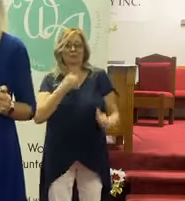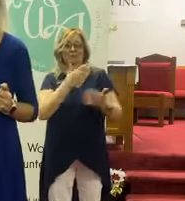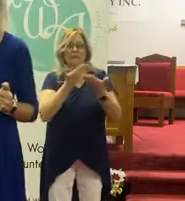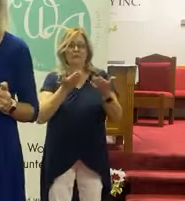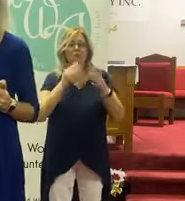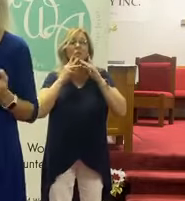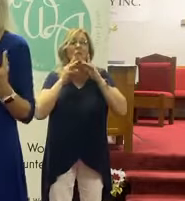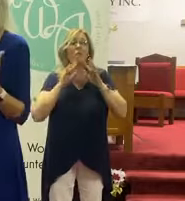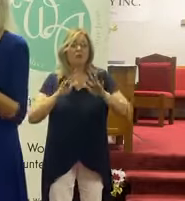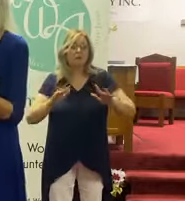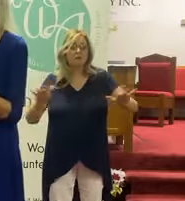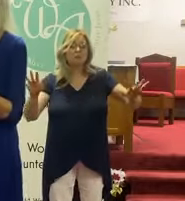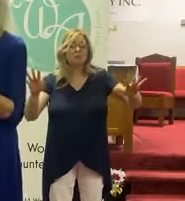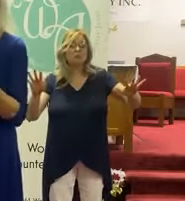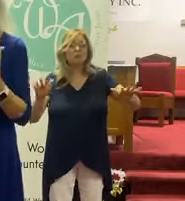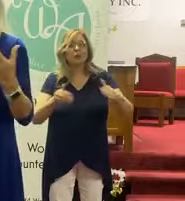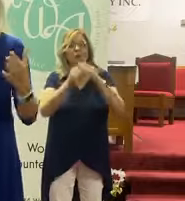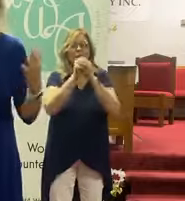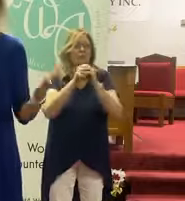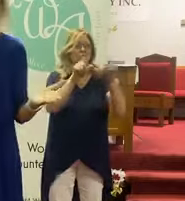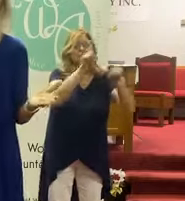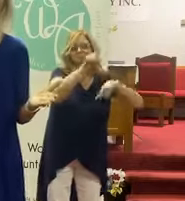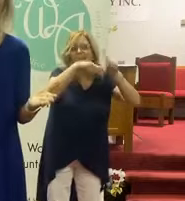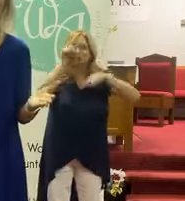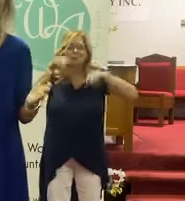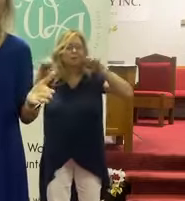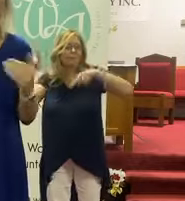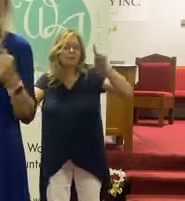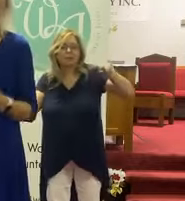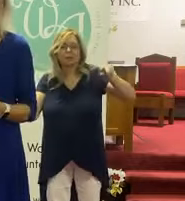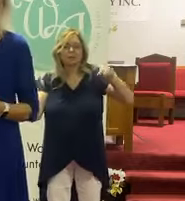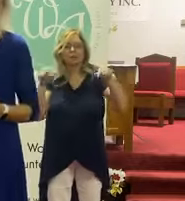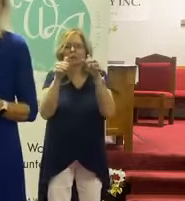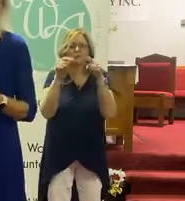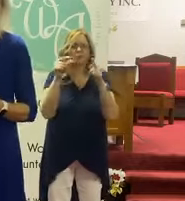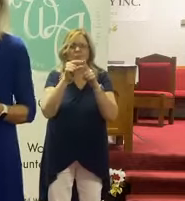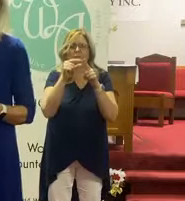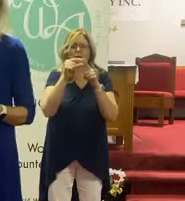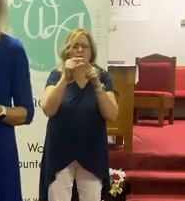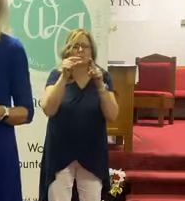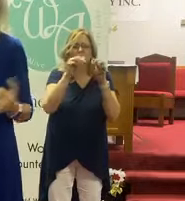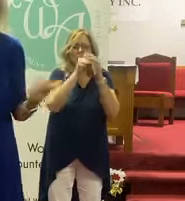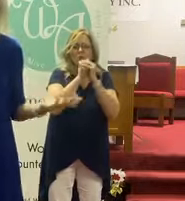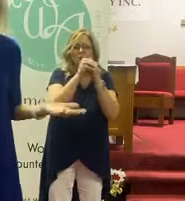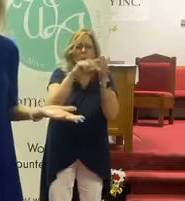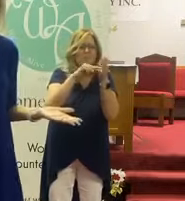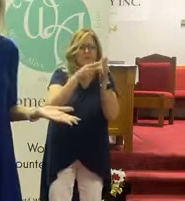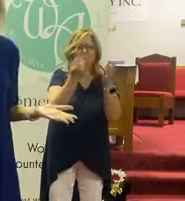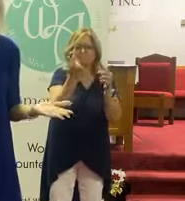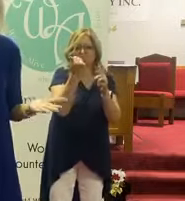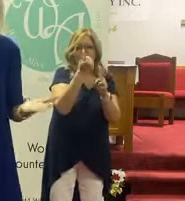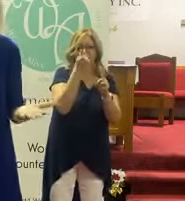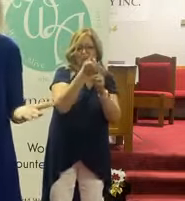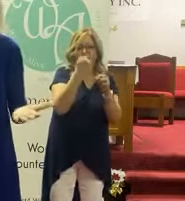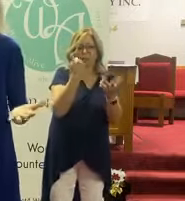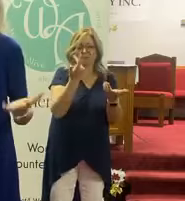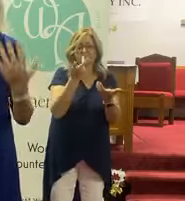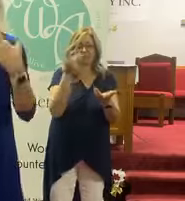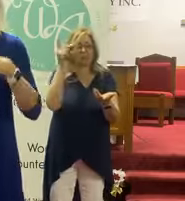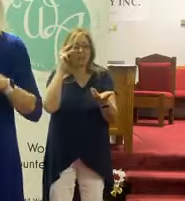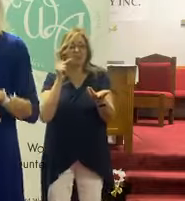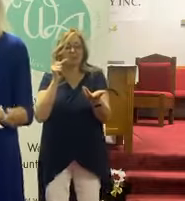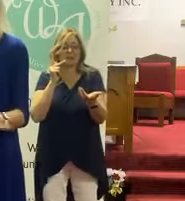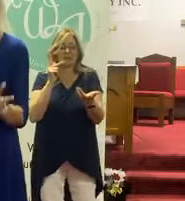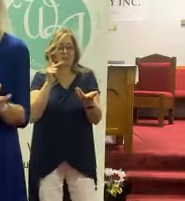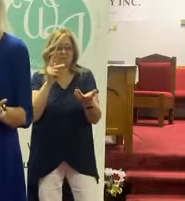ocean. You know, worship can be many different things. So what does worship look like for us? And again, Karen, in the sign language,